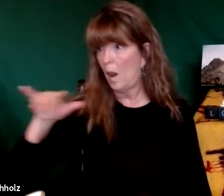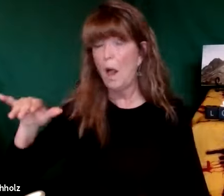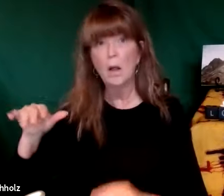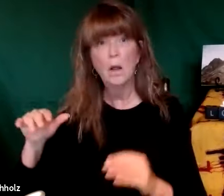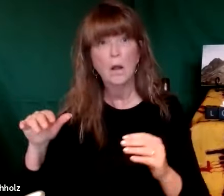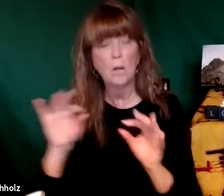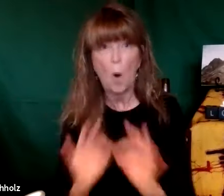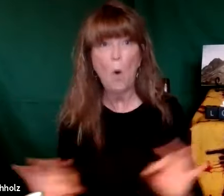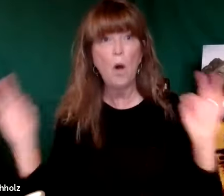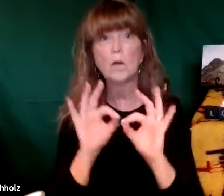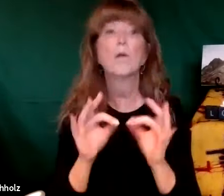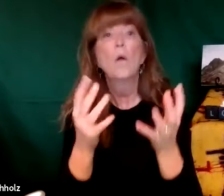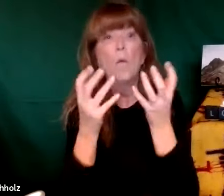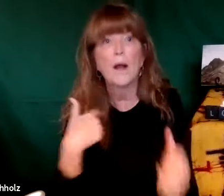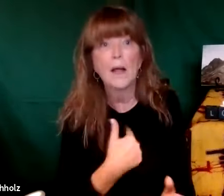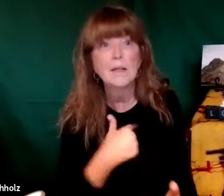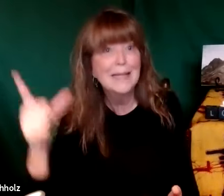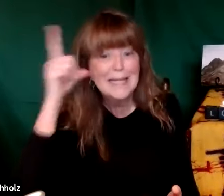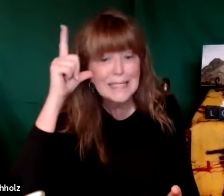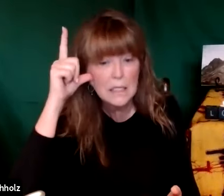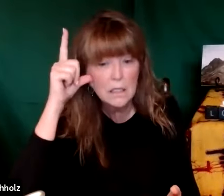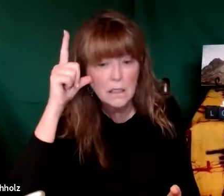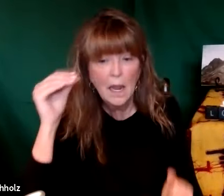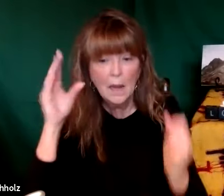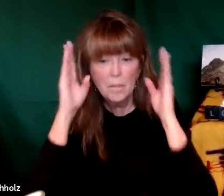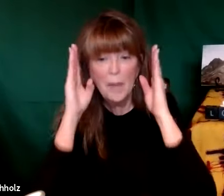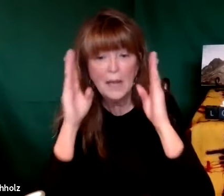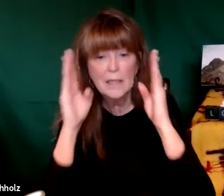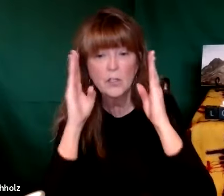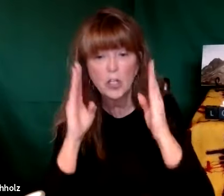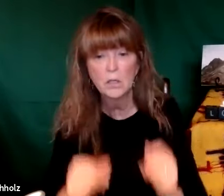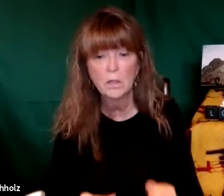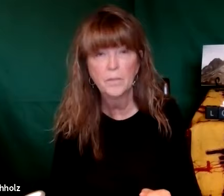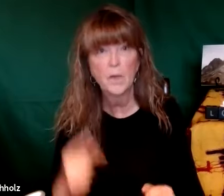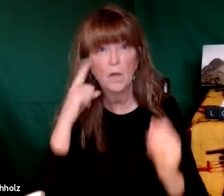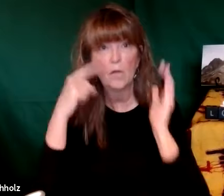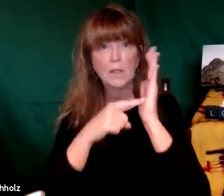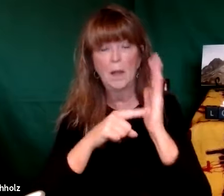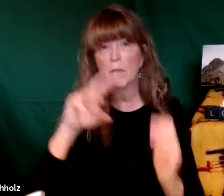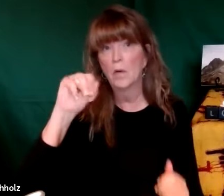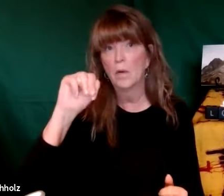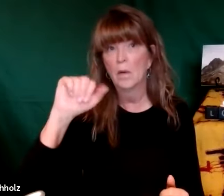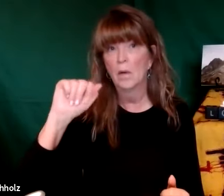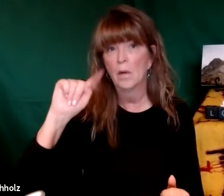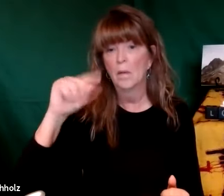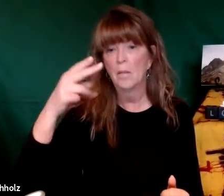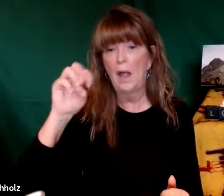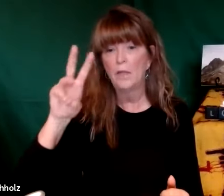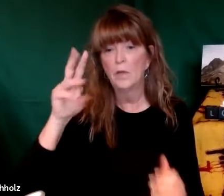and then go on to give us the significant points of the lesson and what happens after the but